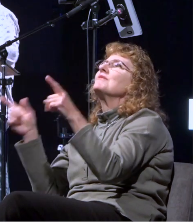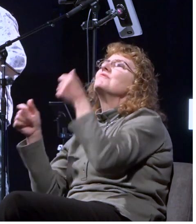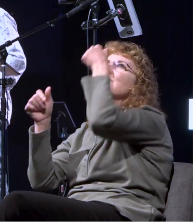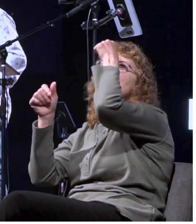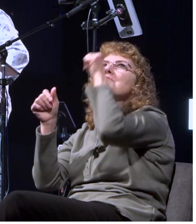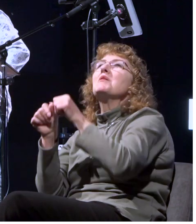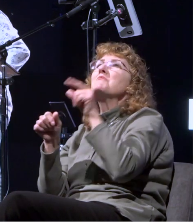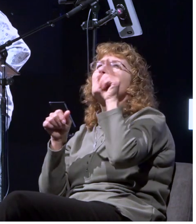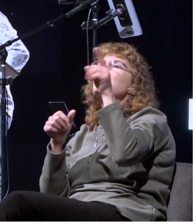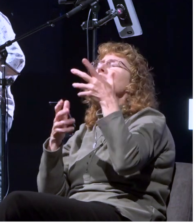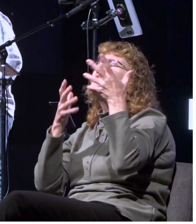make that your habit